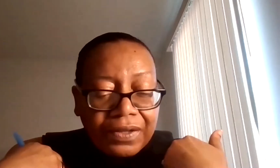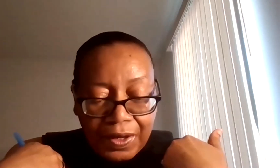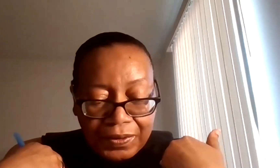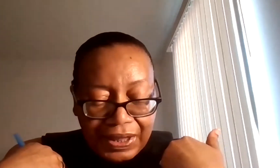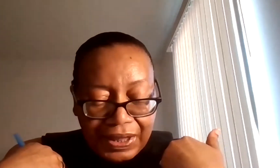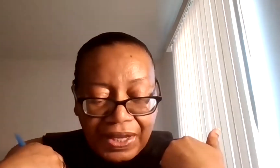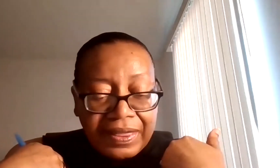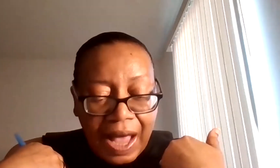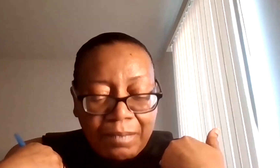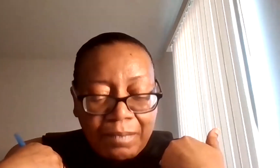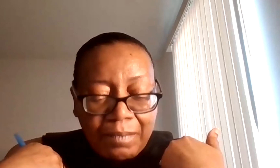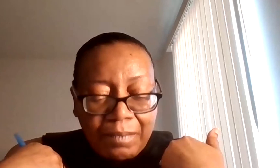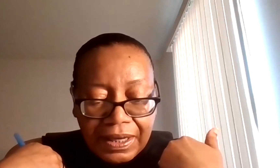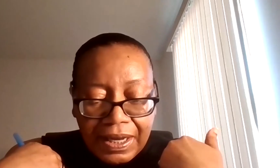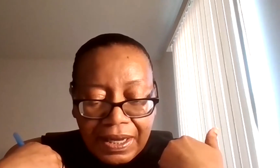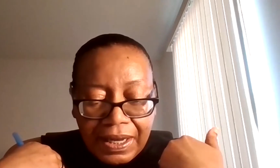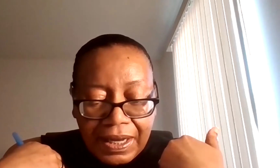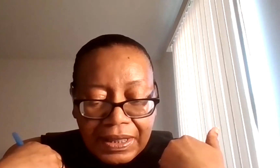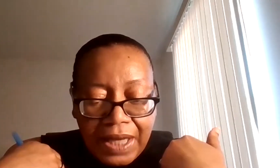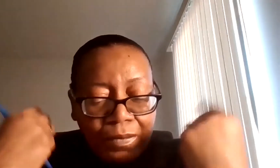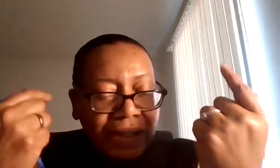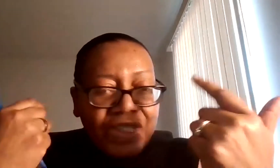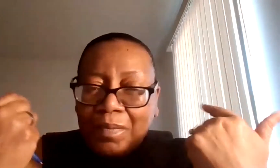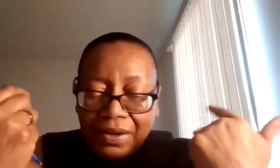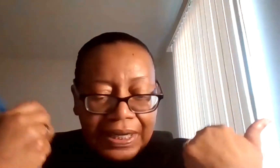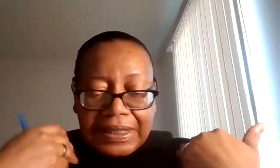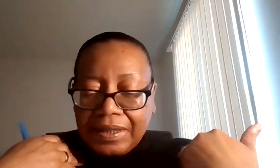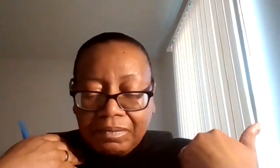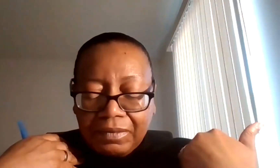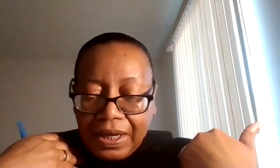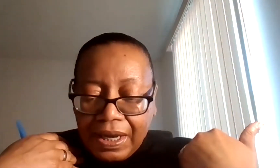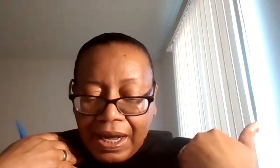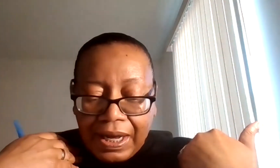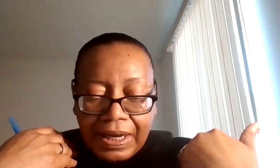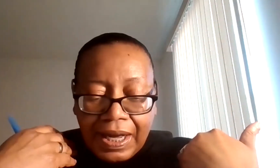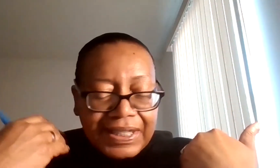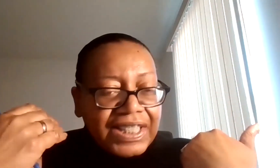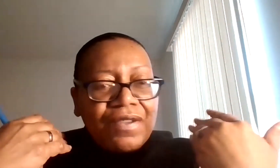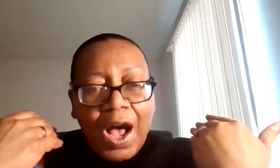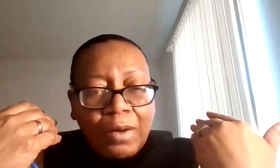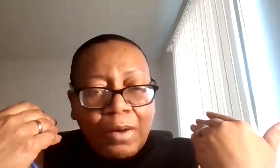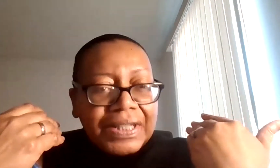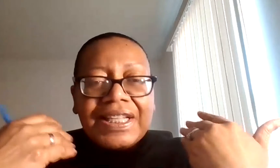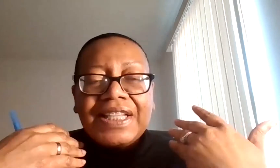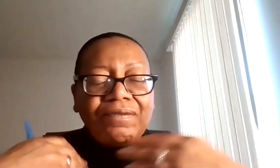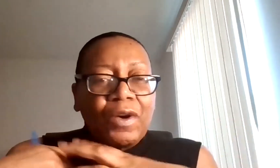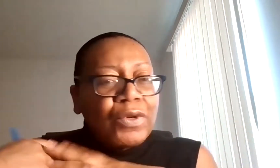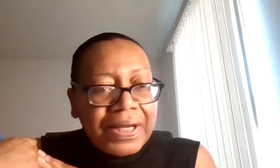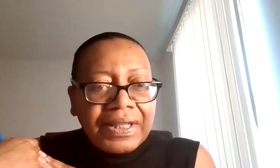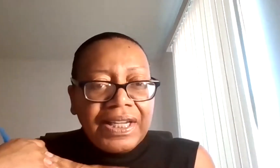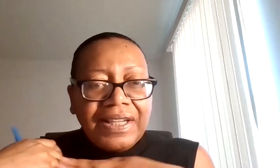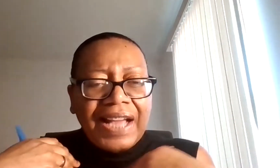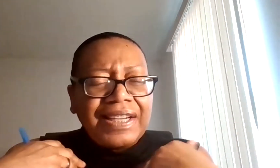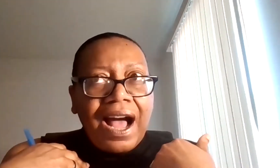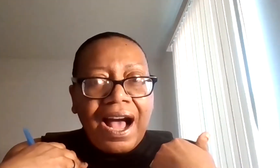felt all of those things in that moment. Some will experience, uh, a sense of helplessness and